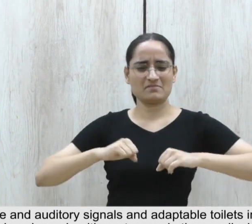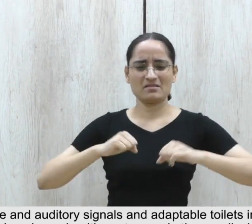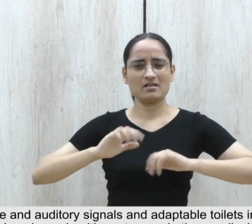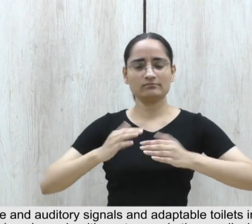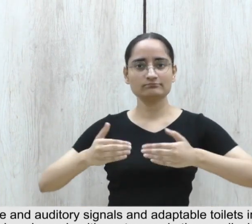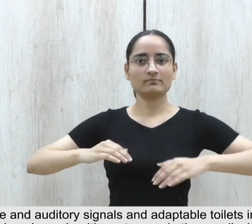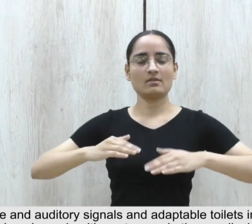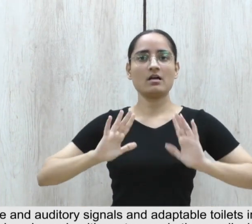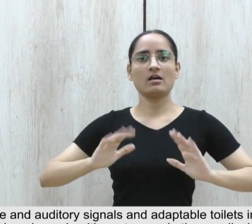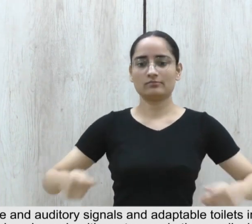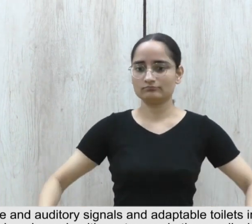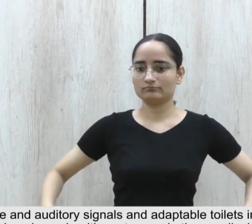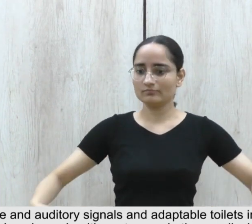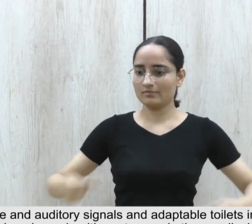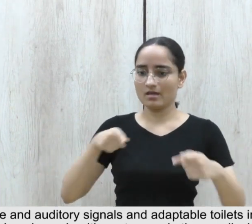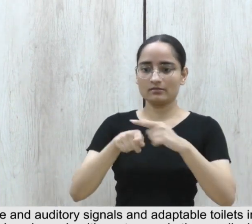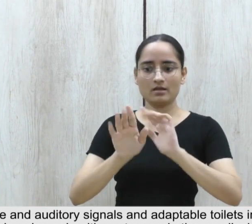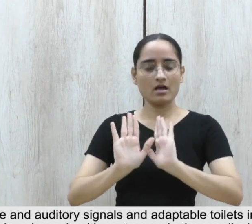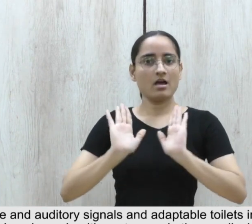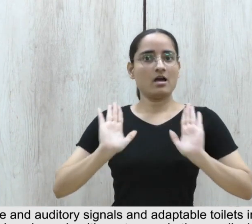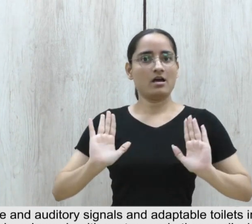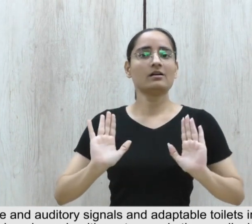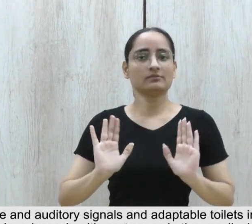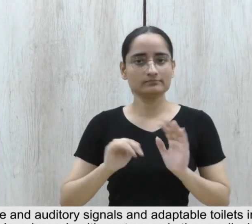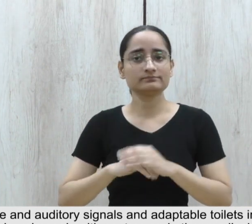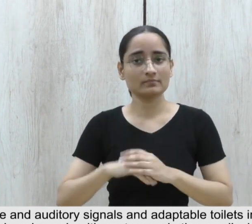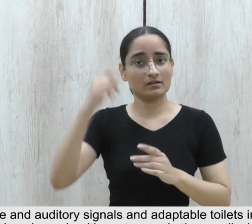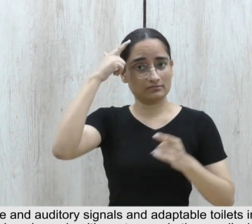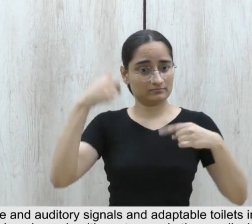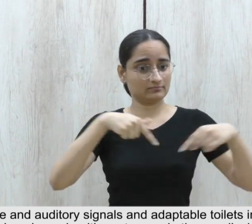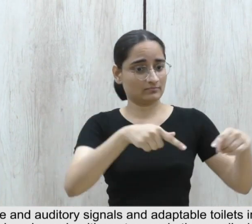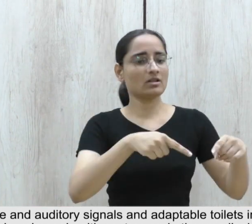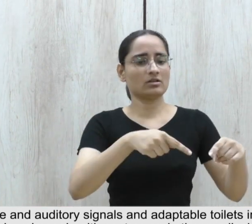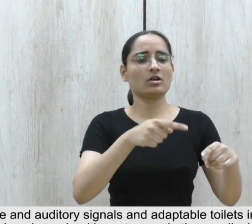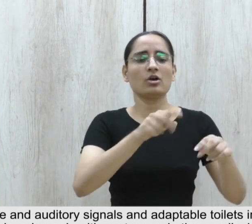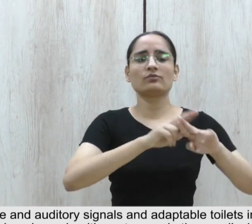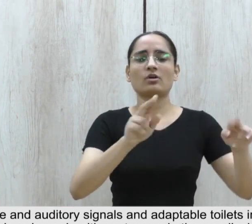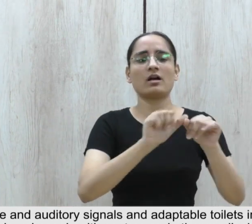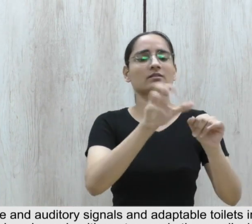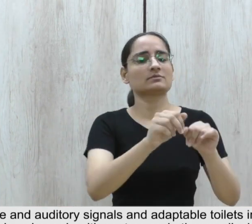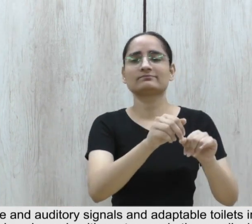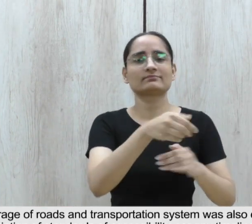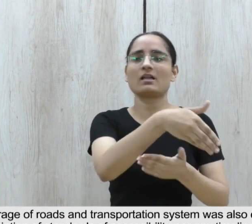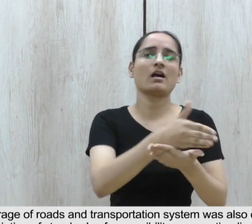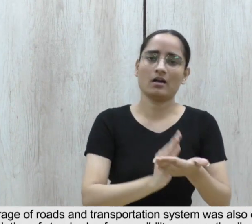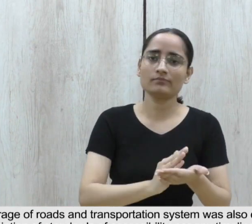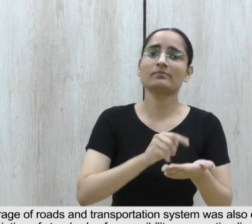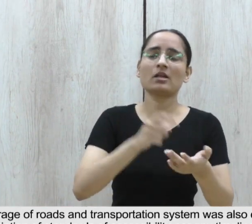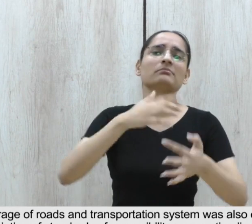other medical care and rehabilitation institutions. Partial coverage of roads and transportation system was